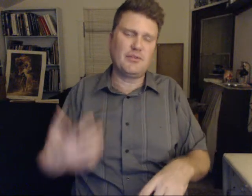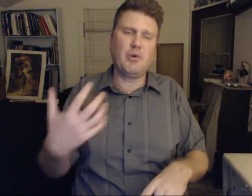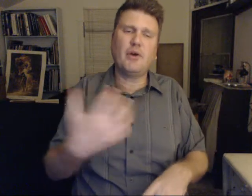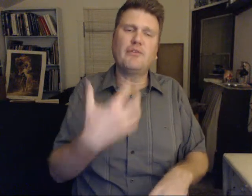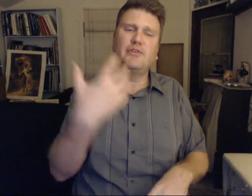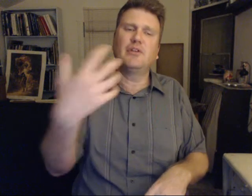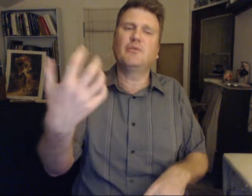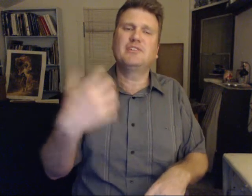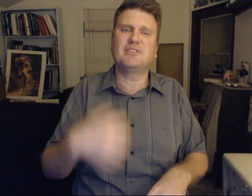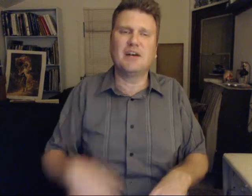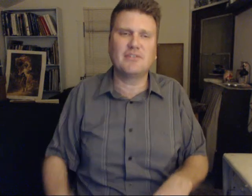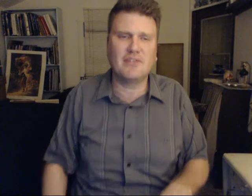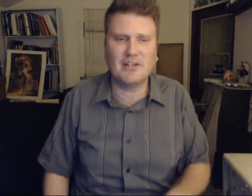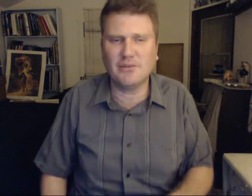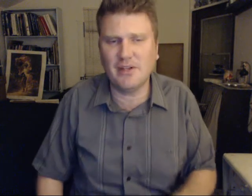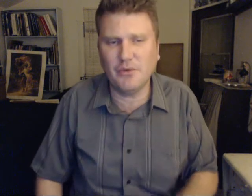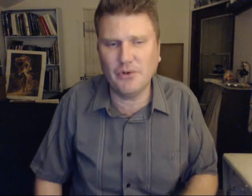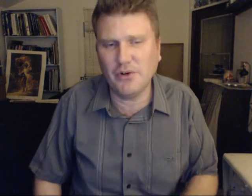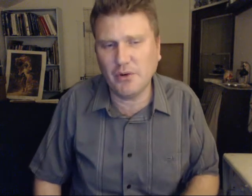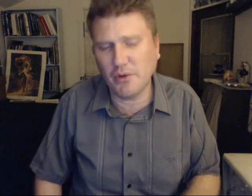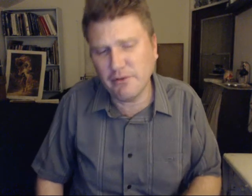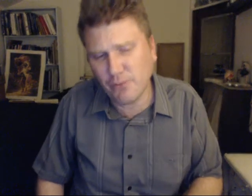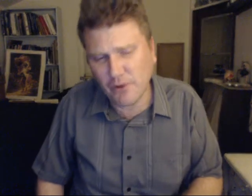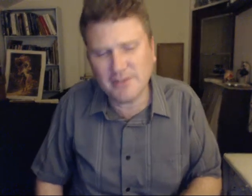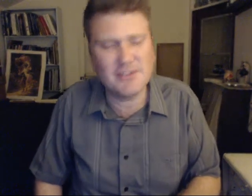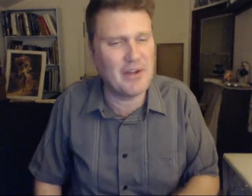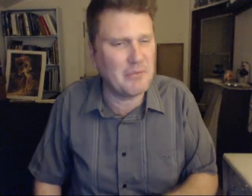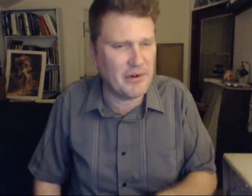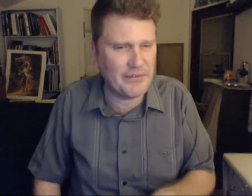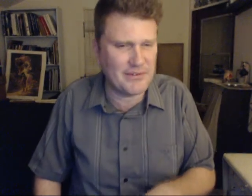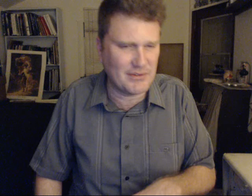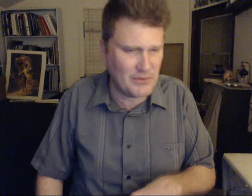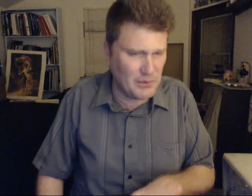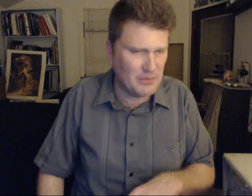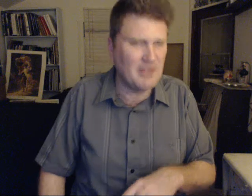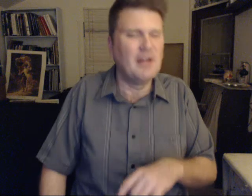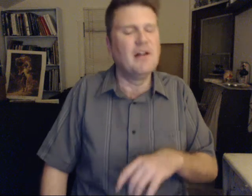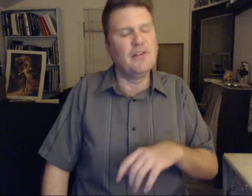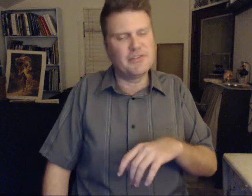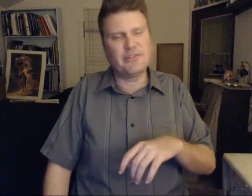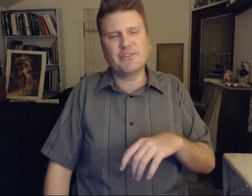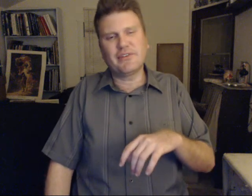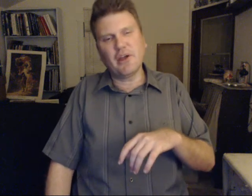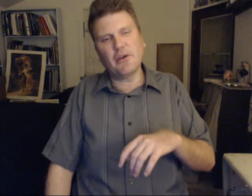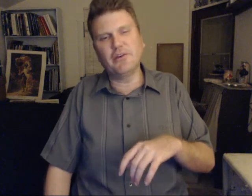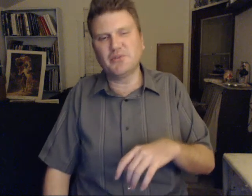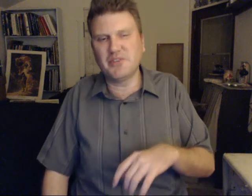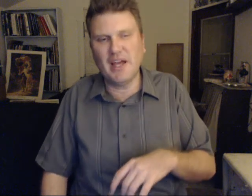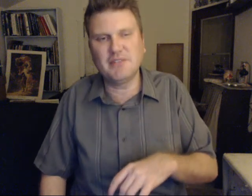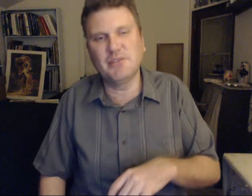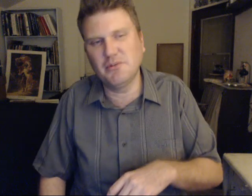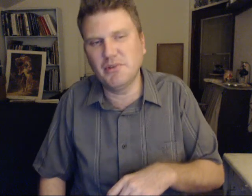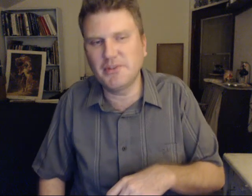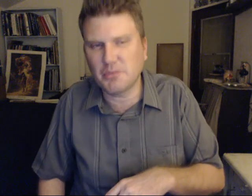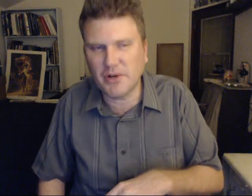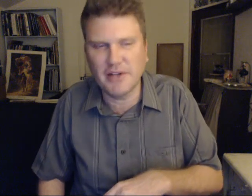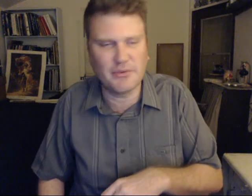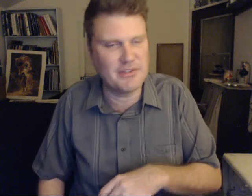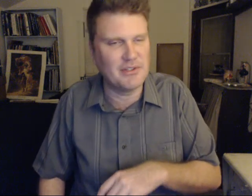a part of you that wishes not to connect with anyone. When you're not ready for it, then you have better things to do. There's different scenarios with that, but you'd be surprised what's in your